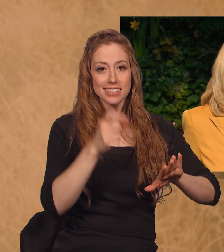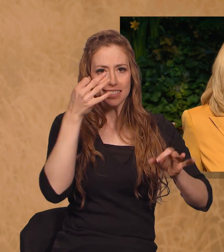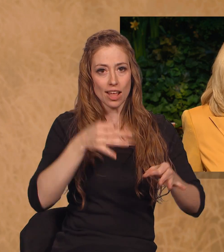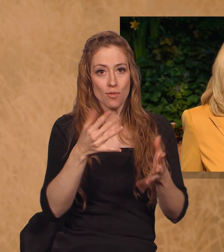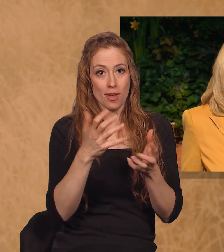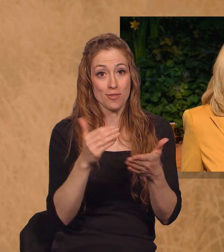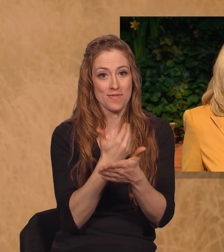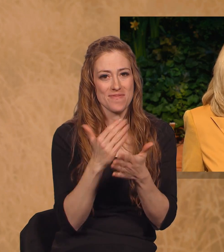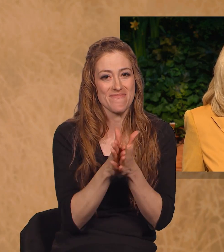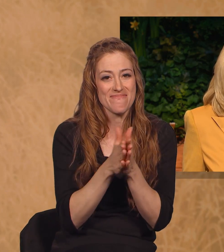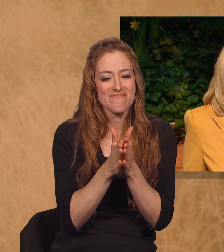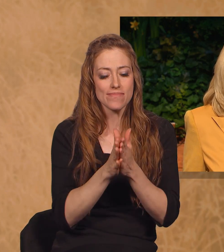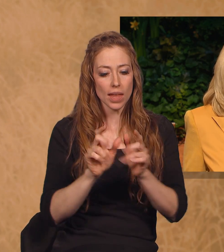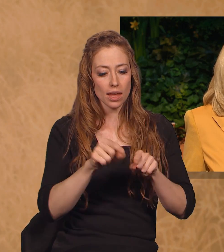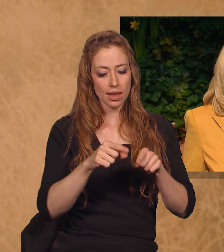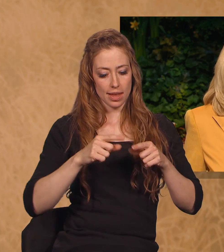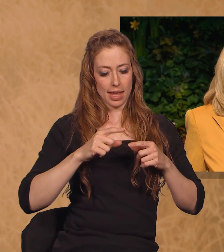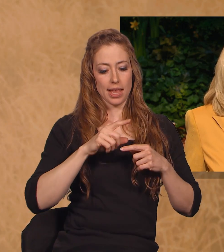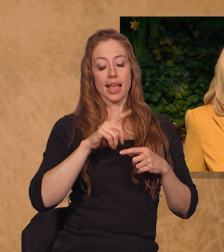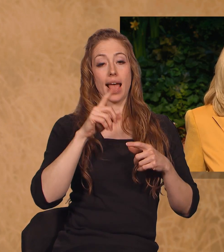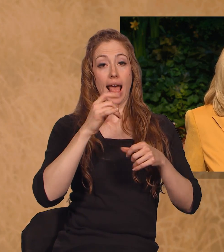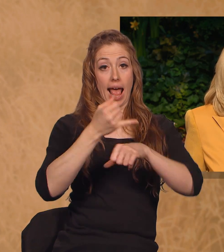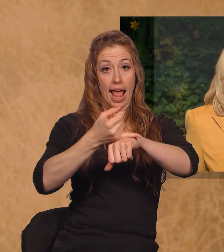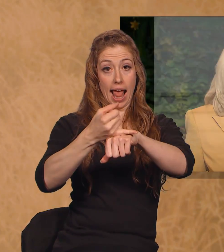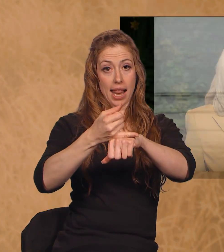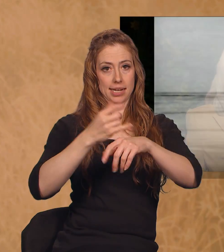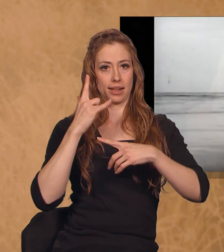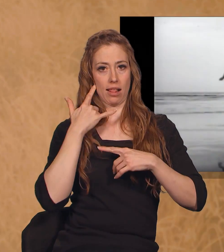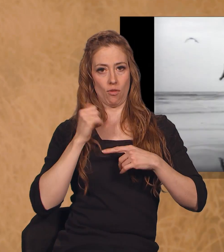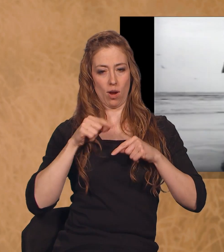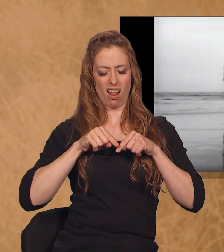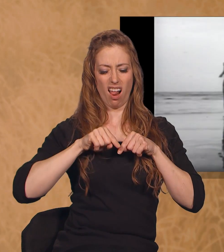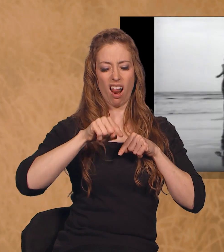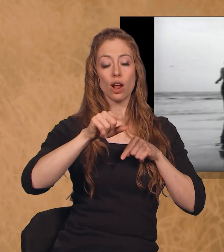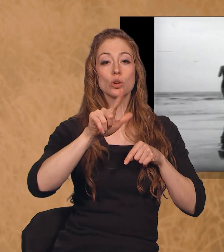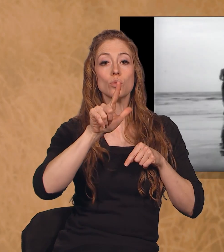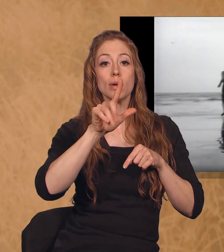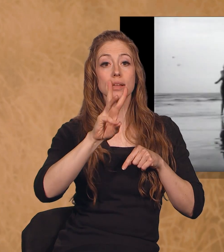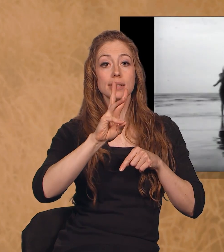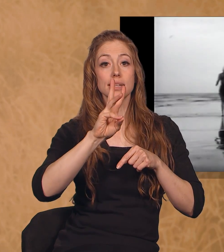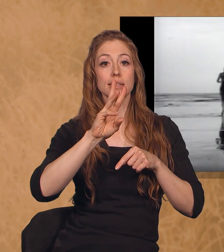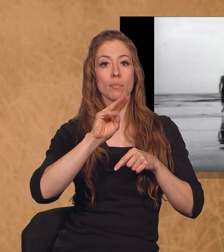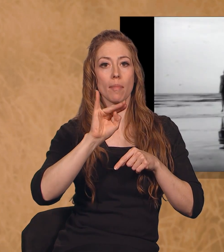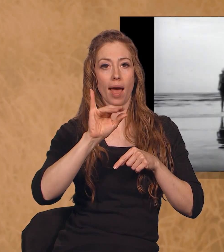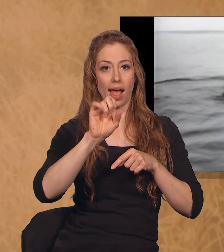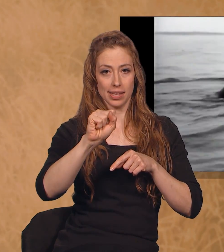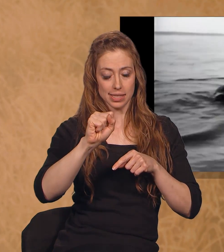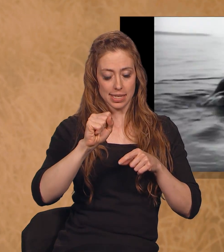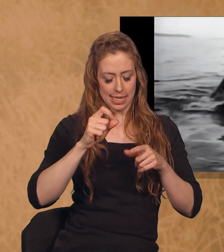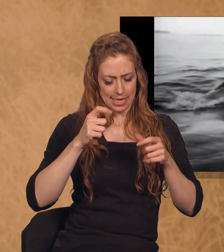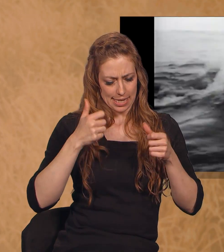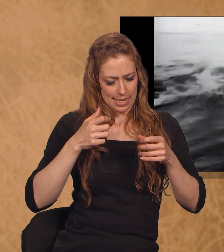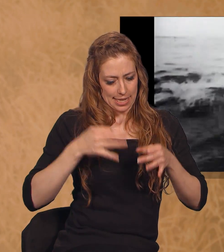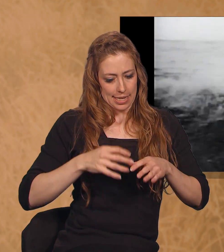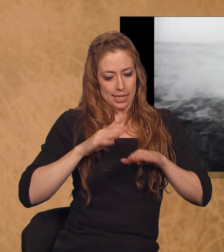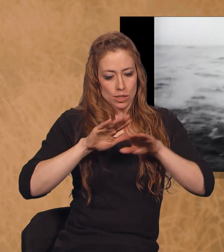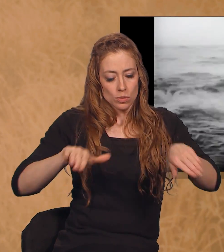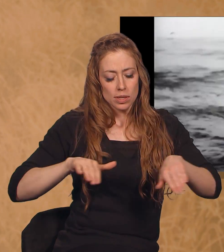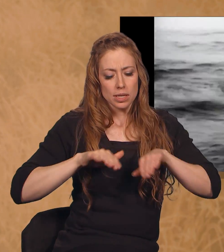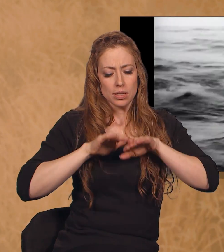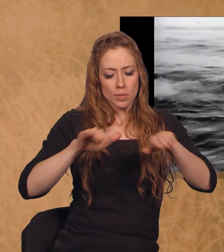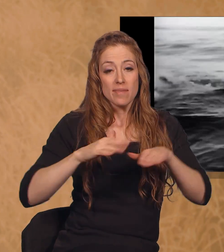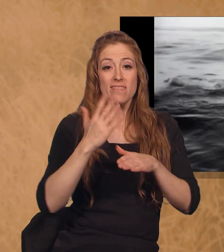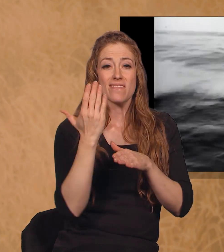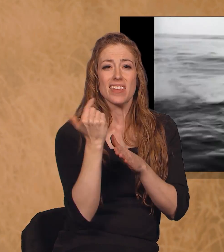and Catalina Island, some 26 miles. On this swim, she grew weary after swimming 15